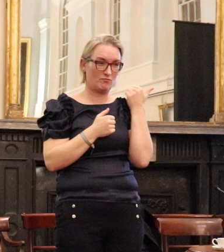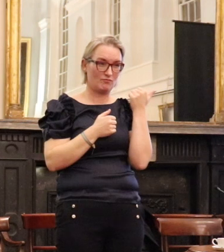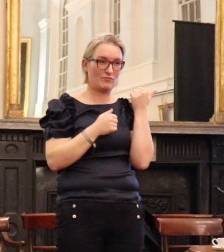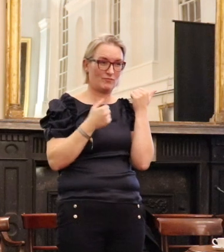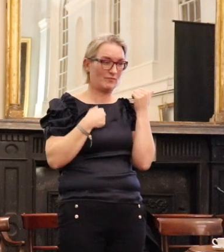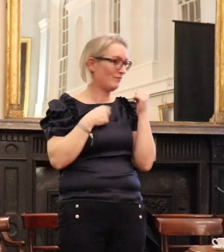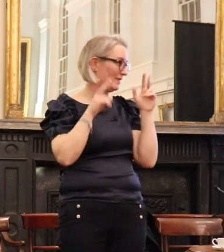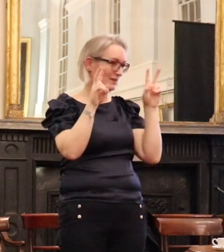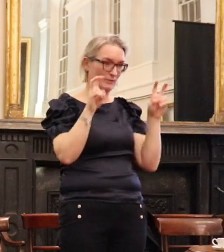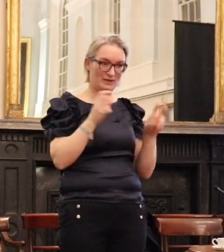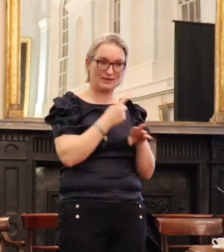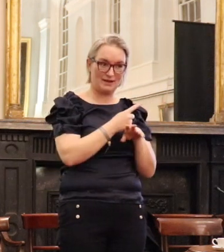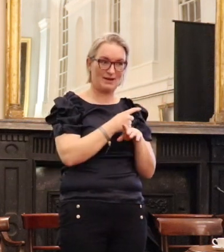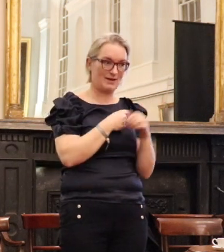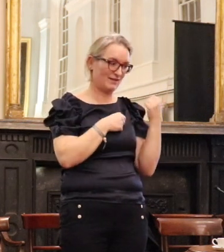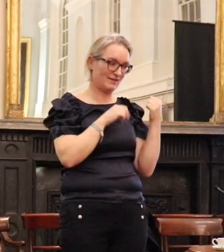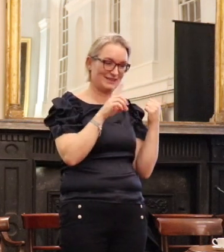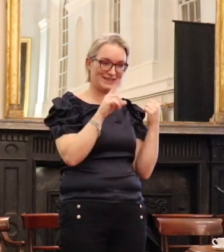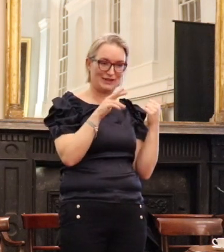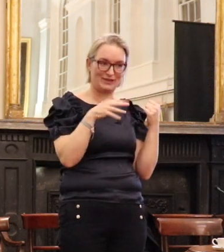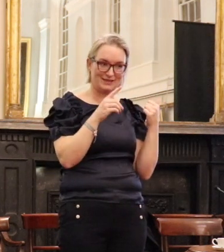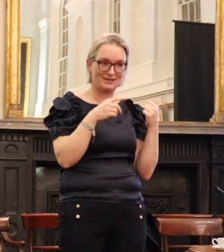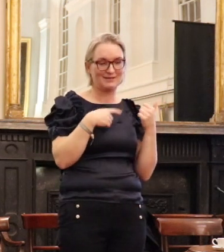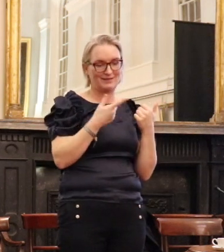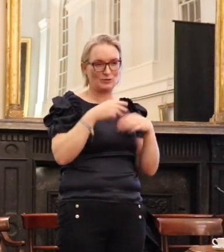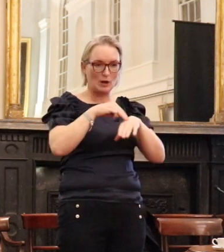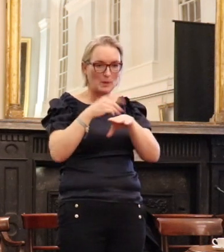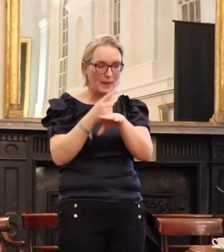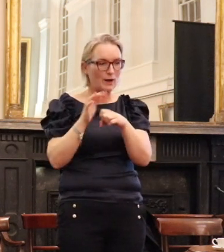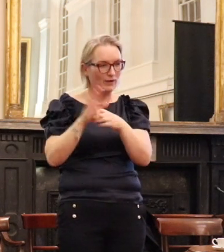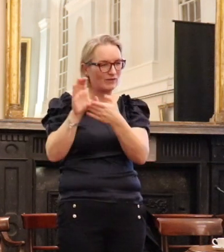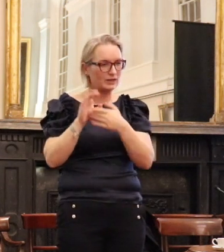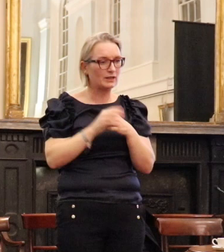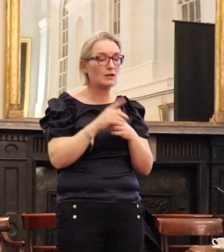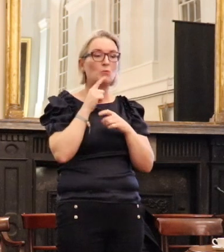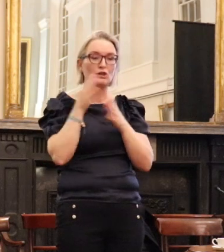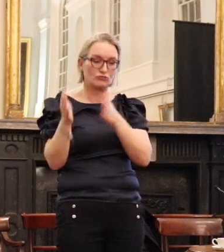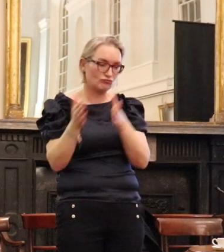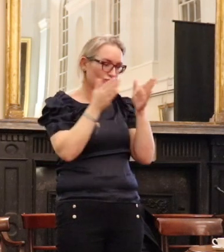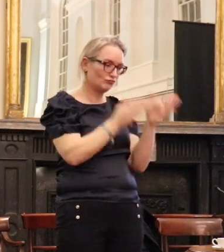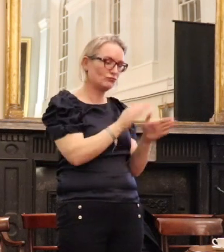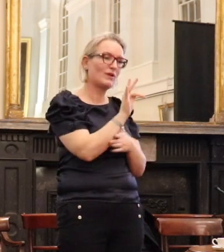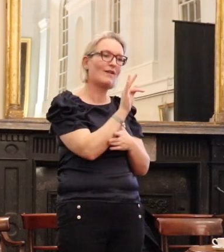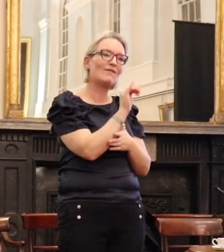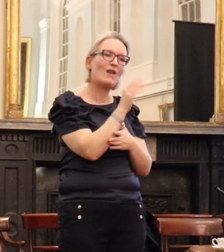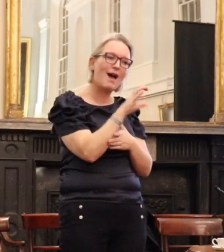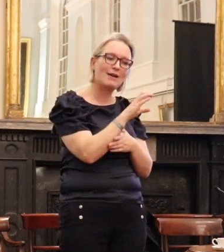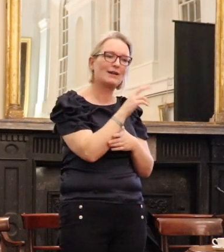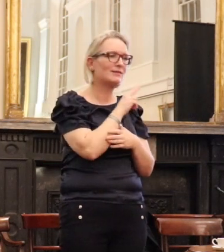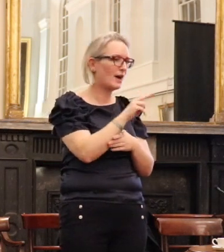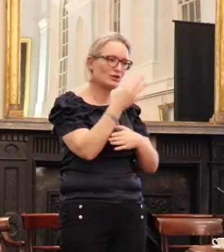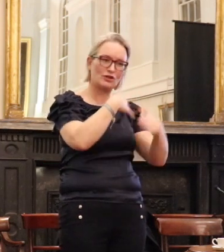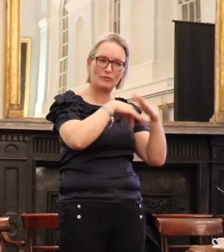pieces that data we put up on the screen. FLAG, on the other hand, is a non-governmental volunteer